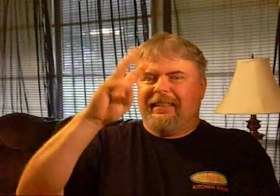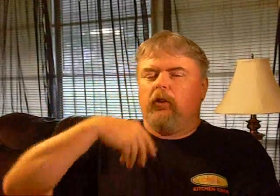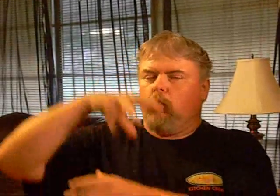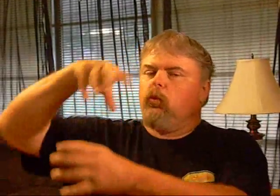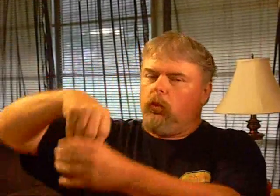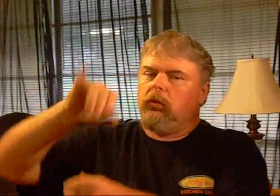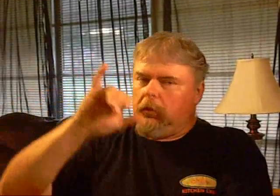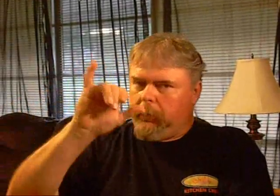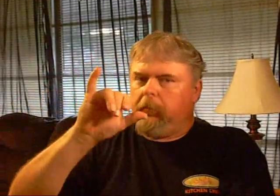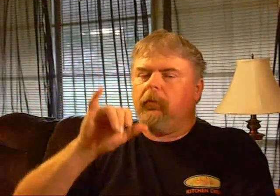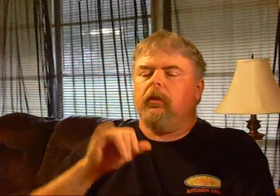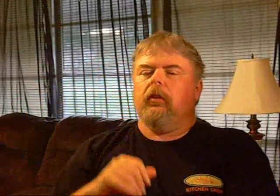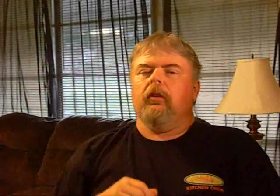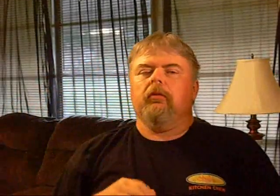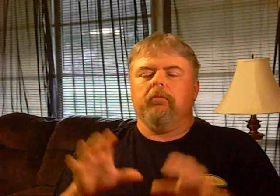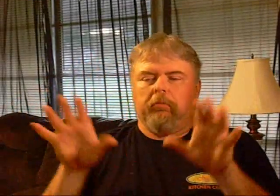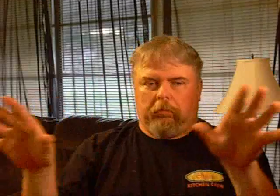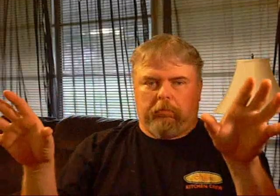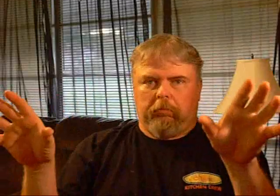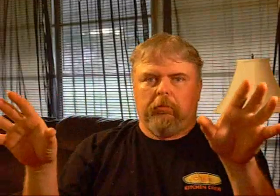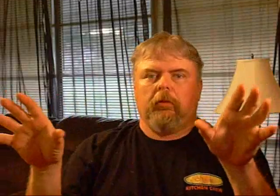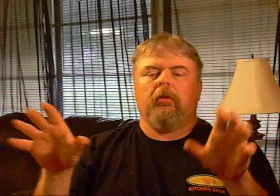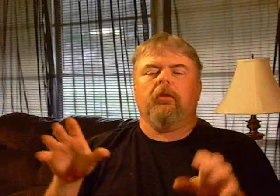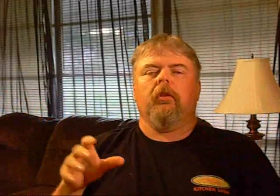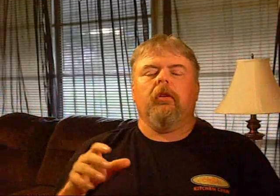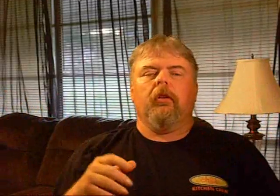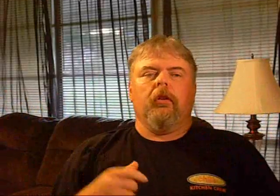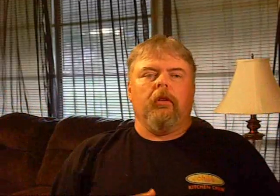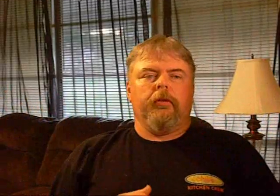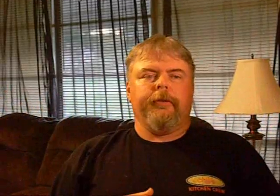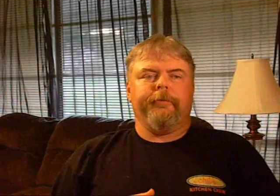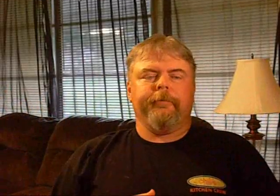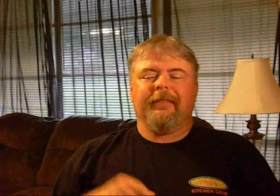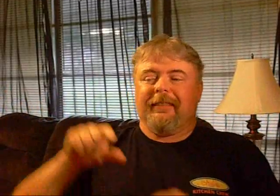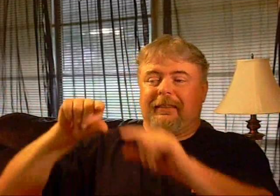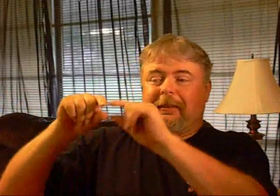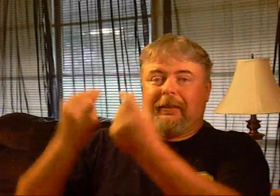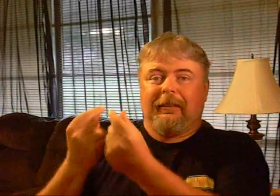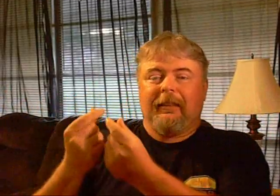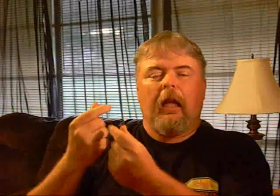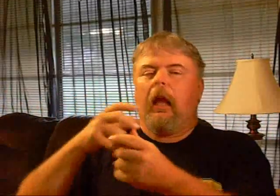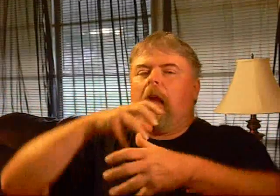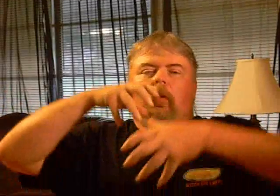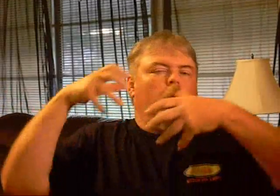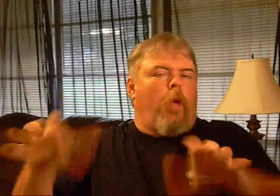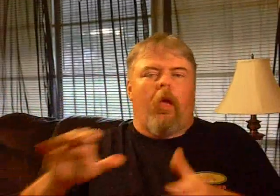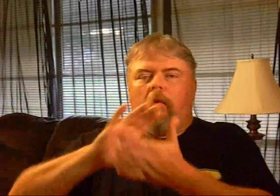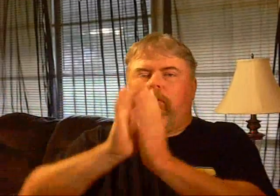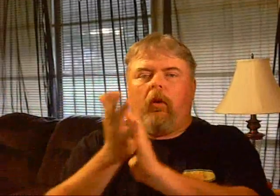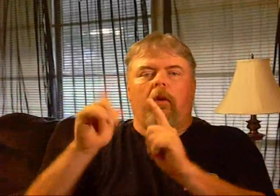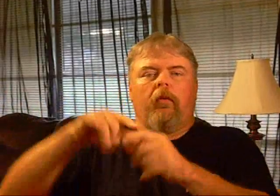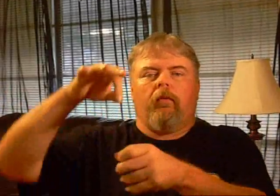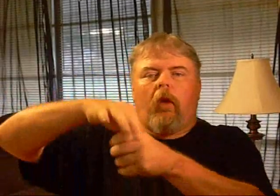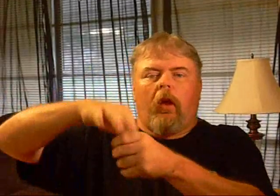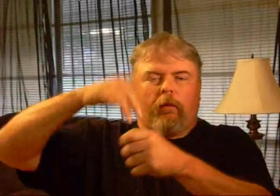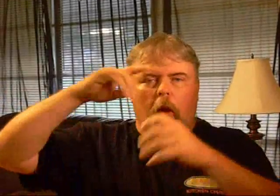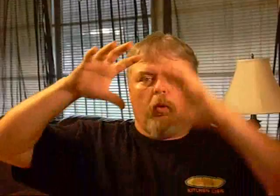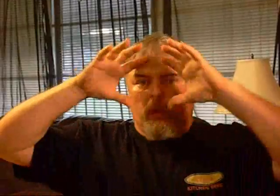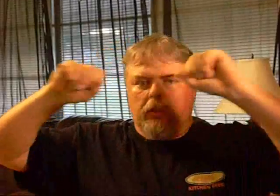yes, ACB2 Girls, Cole Hawn, Mark Jacobs, and more. Big City Fashions Junior Apartment exclusively features Juicy Couture.